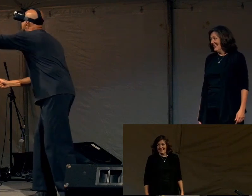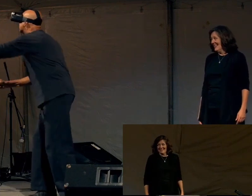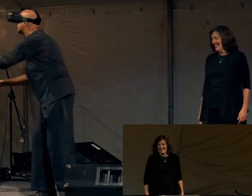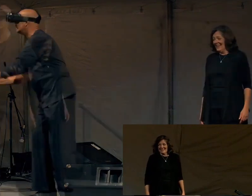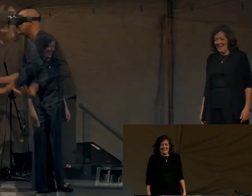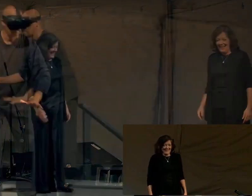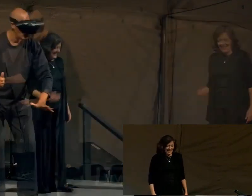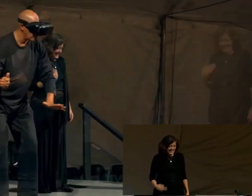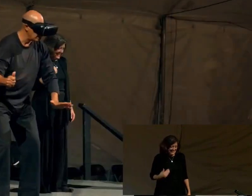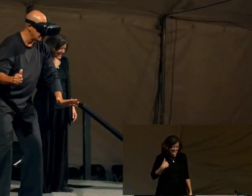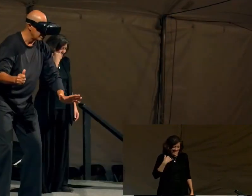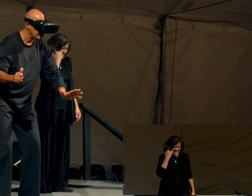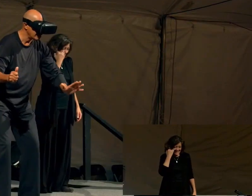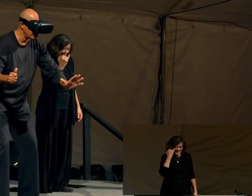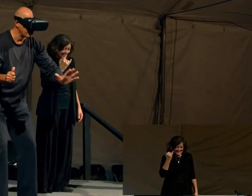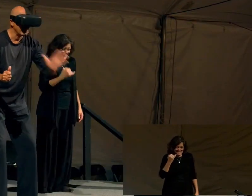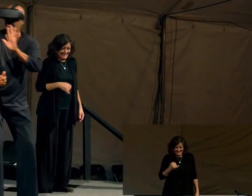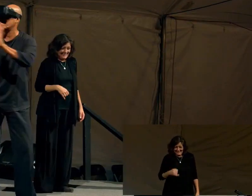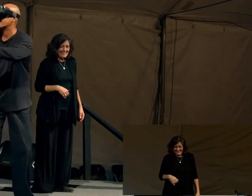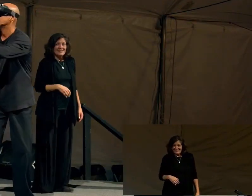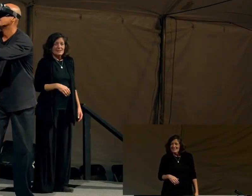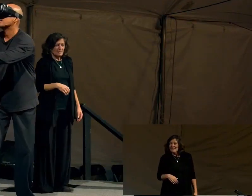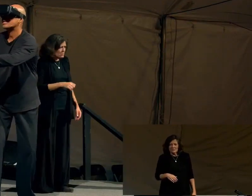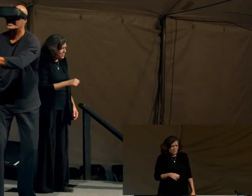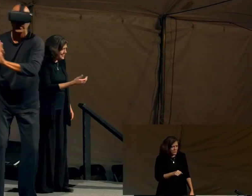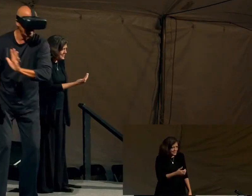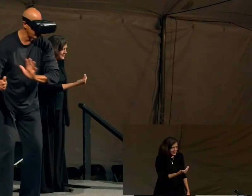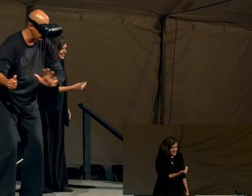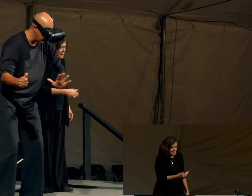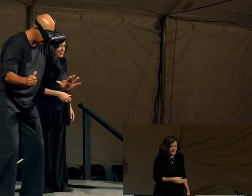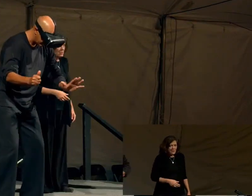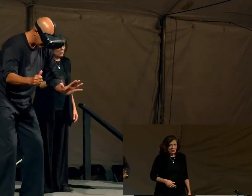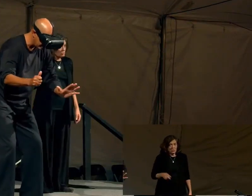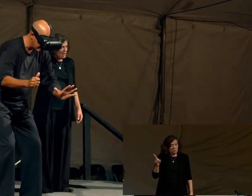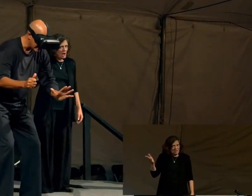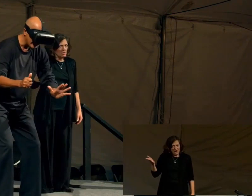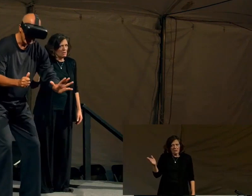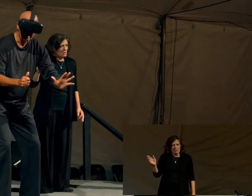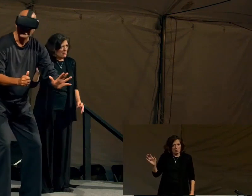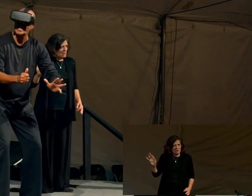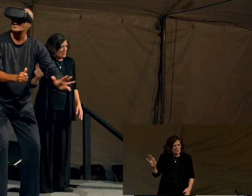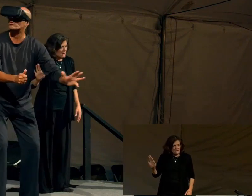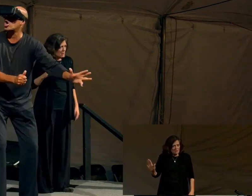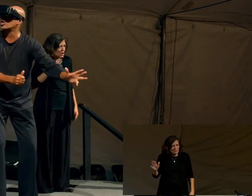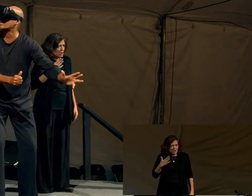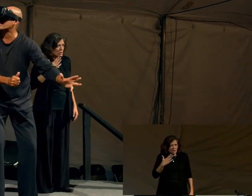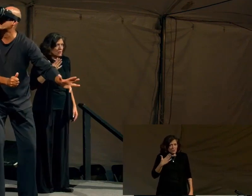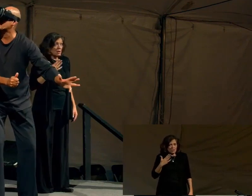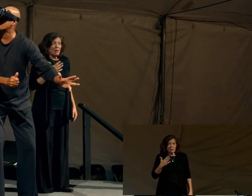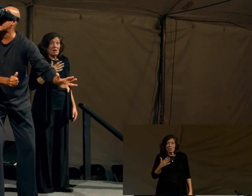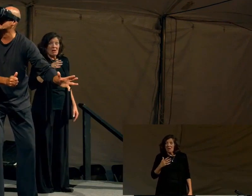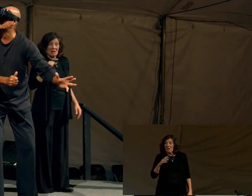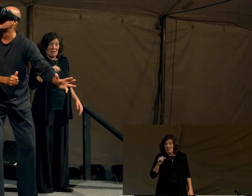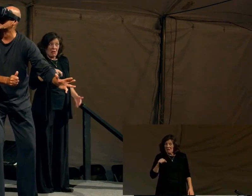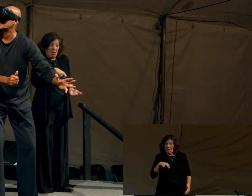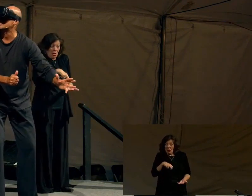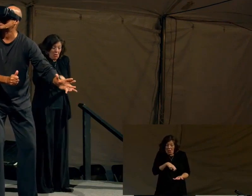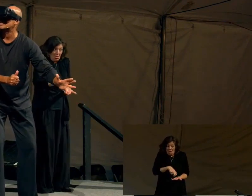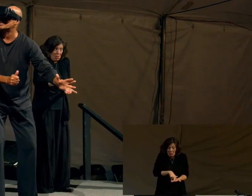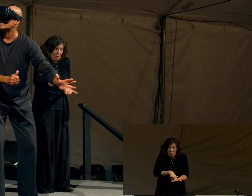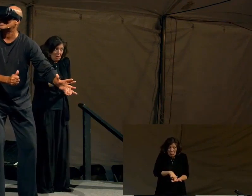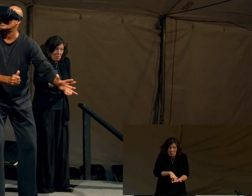I have an idea. idea. Yes, sir. Okay. Okay. You're there. Good. He's can I crawl on the plank?